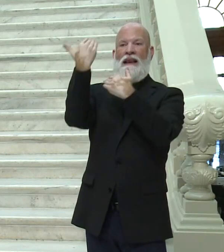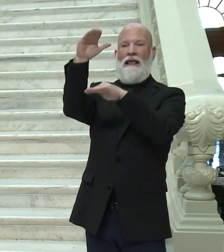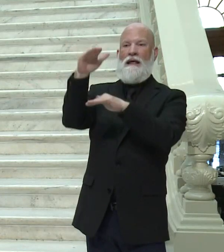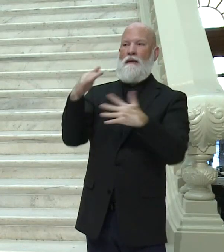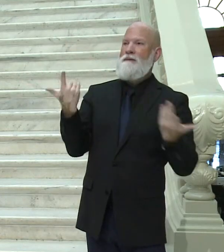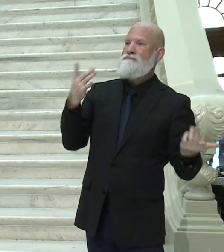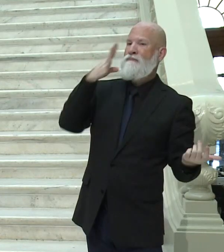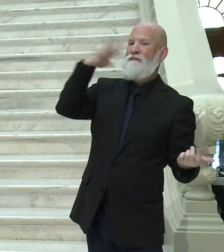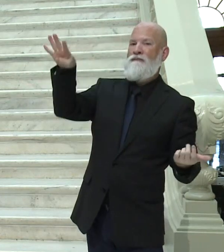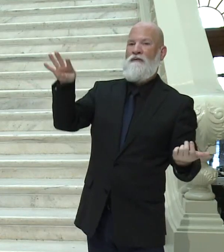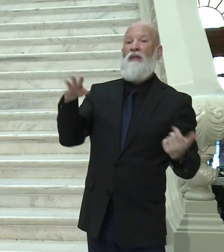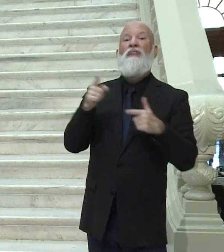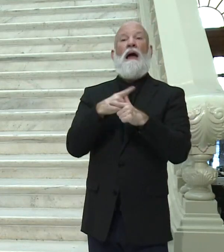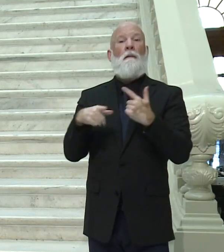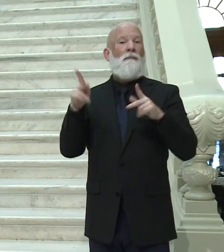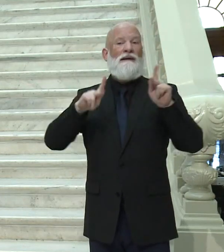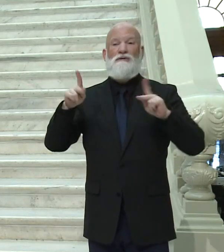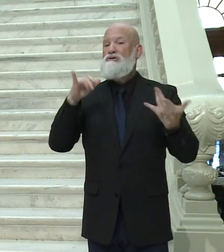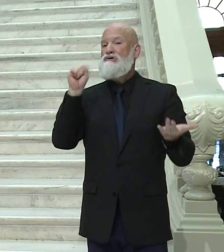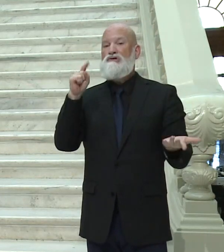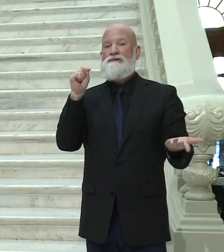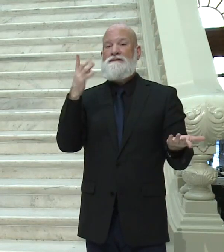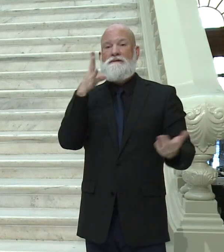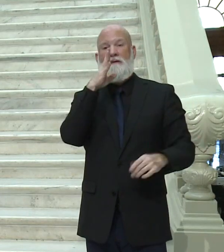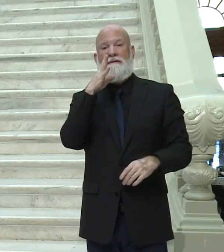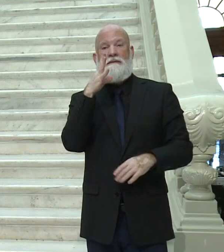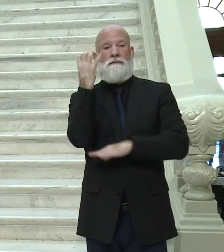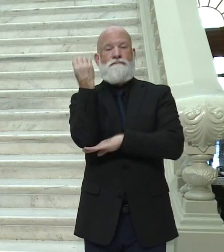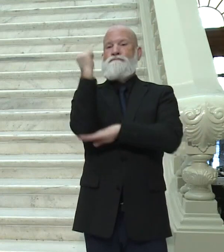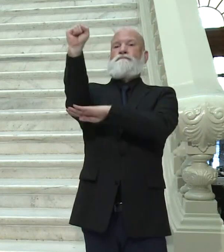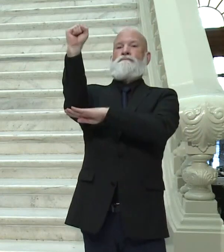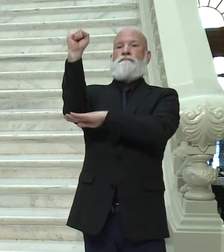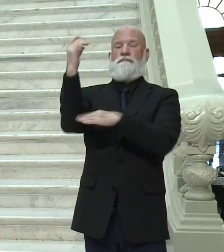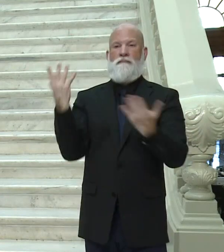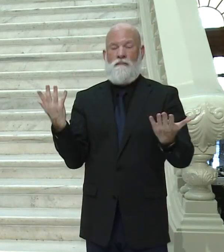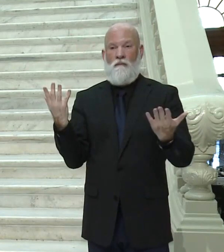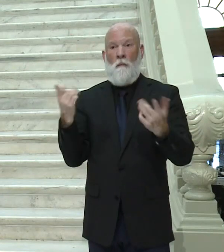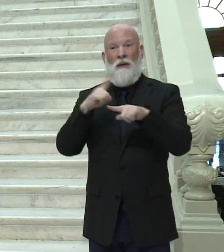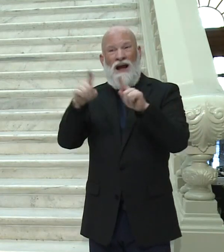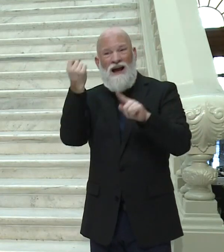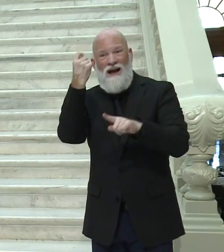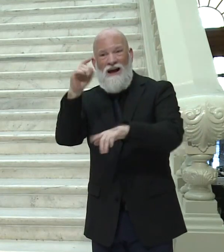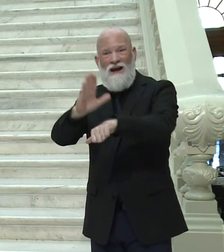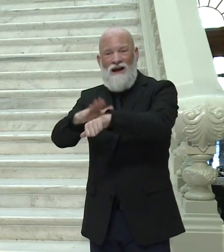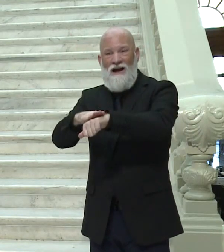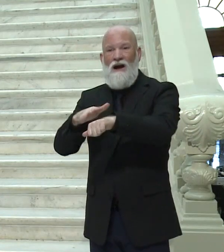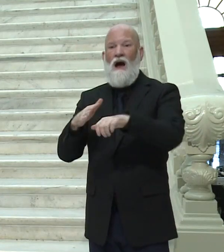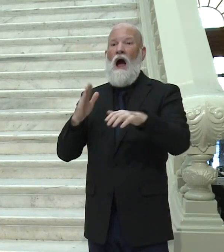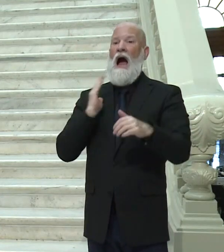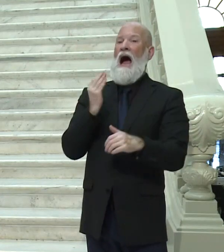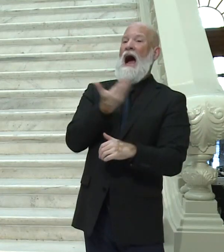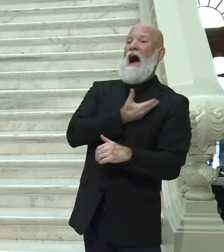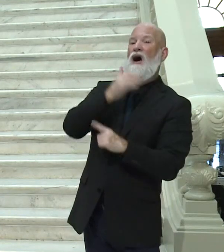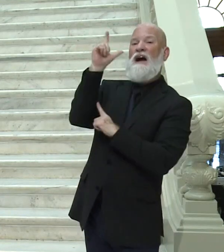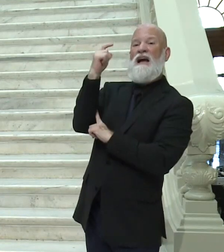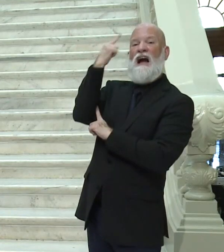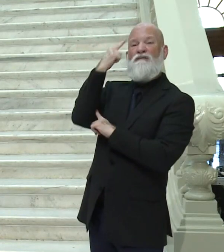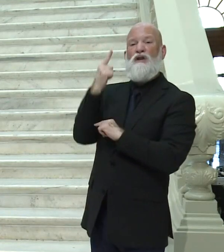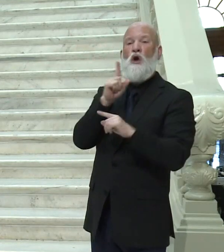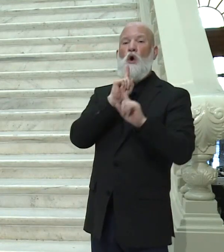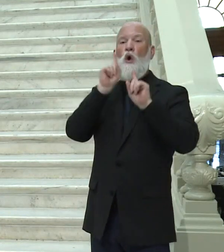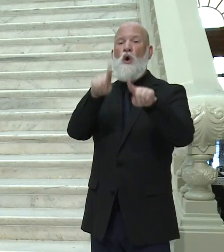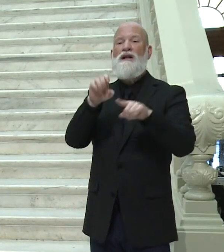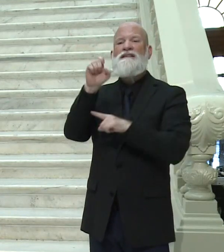existing executive orders that have been on the books for weeks and for months now that the local